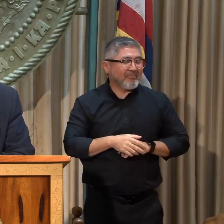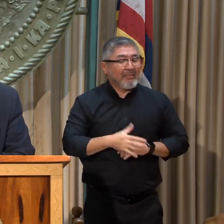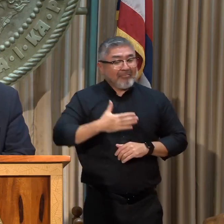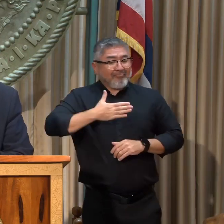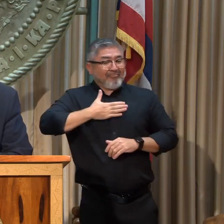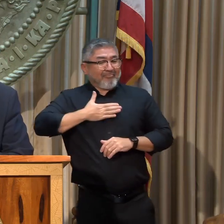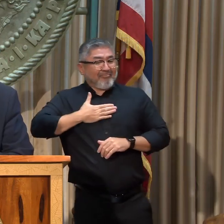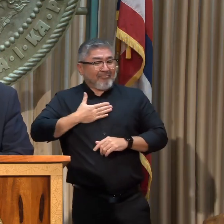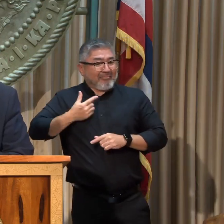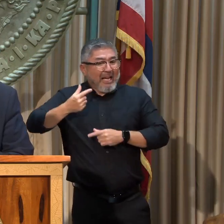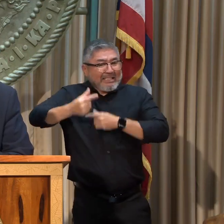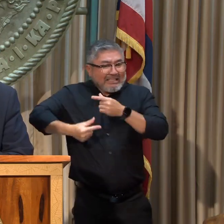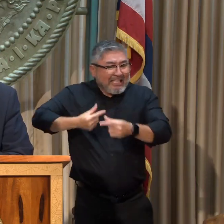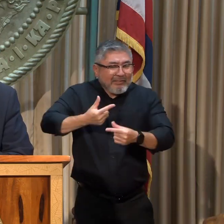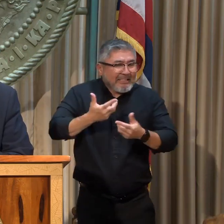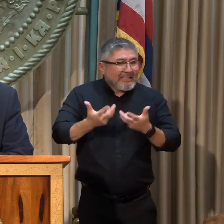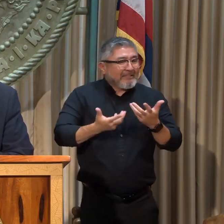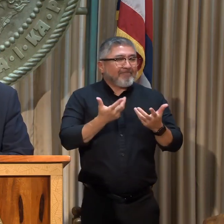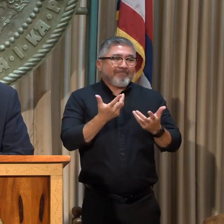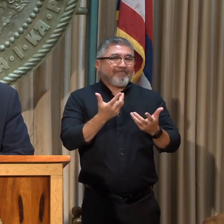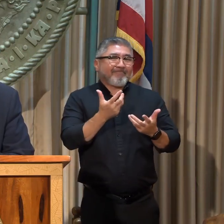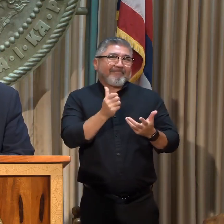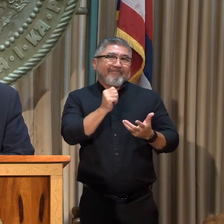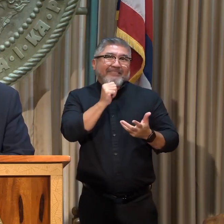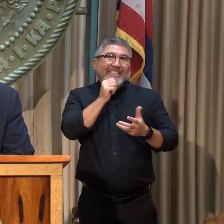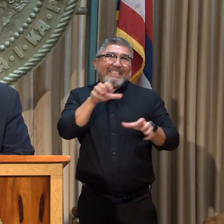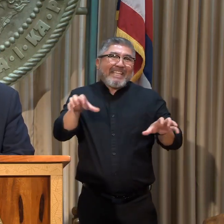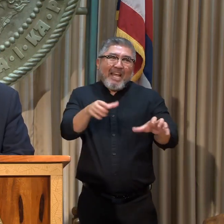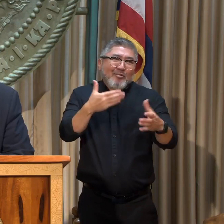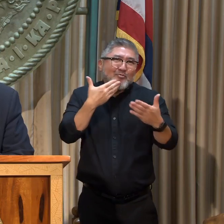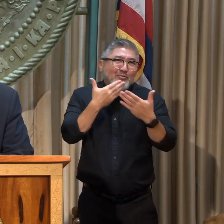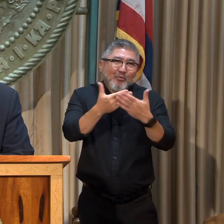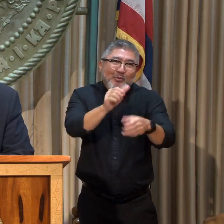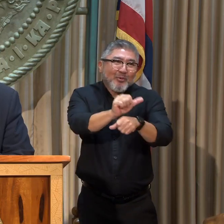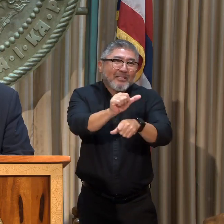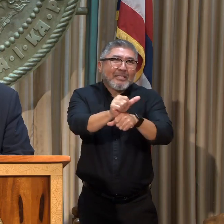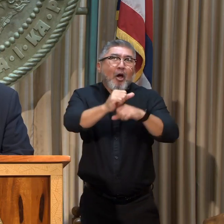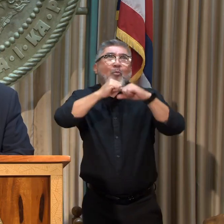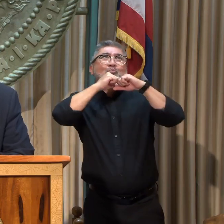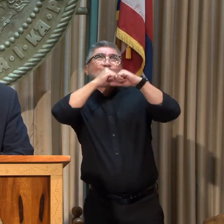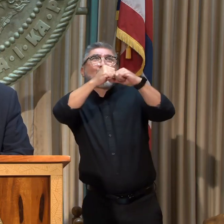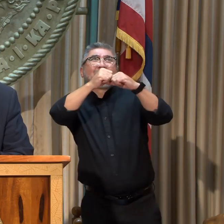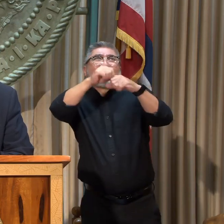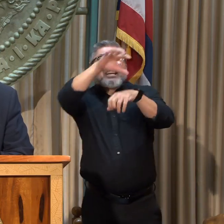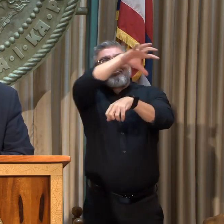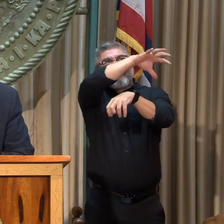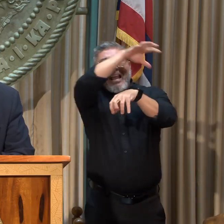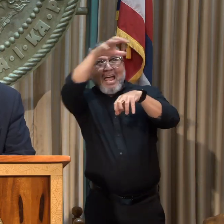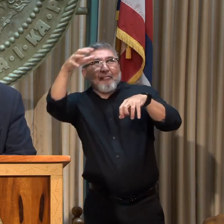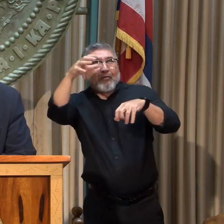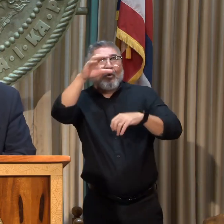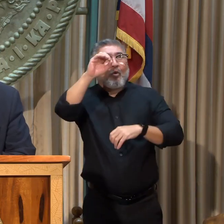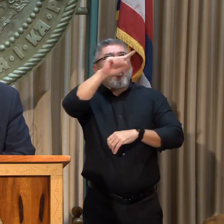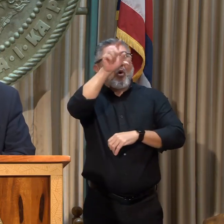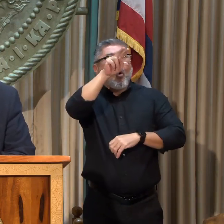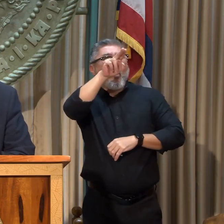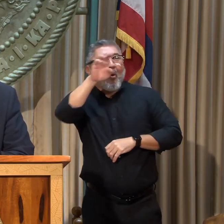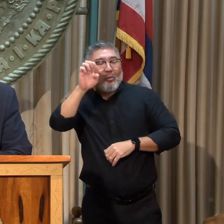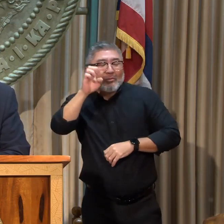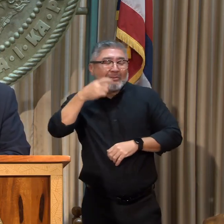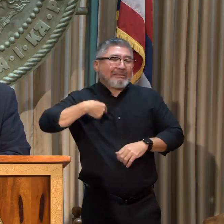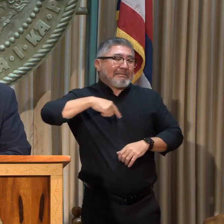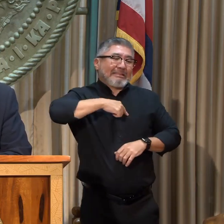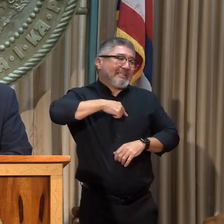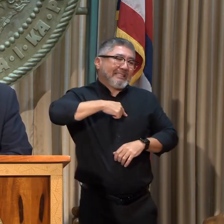control what happens in the atmosphere and how we're destroying our ozone. So they're fighting this fight,